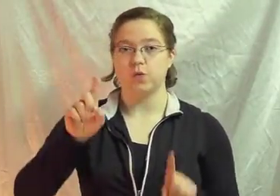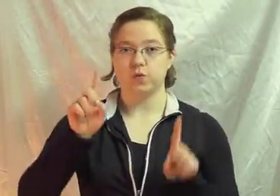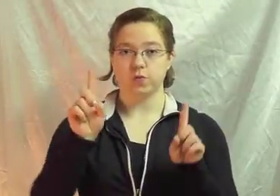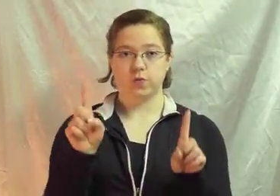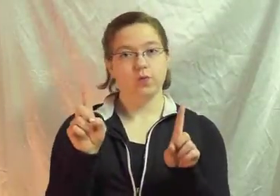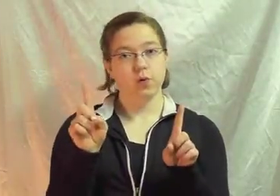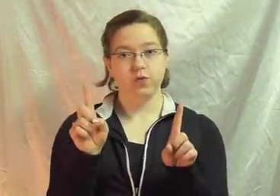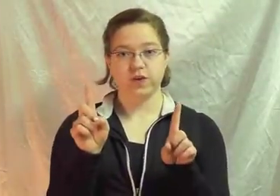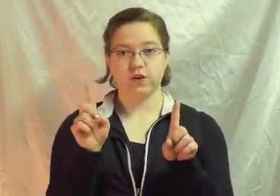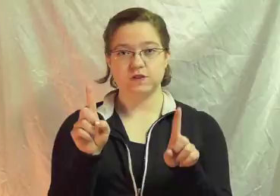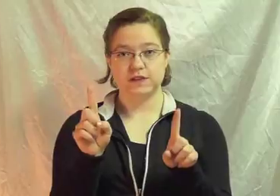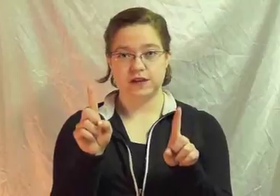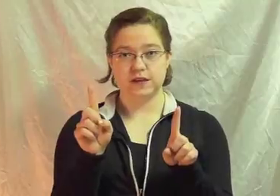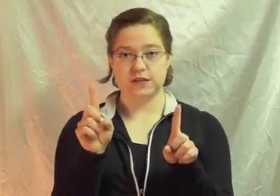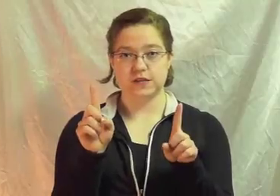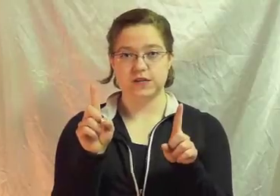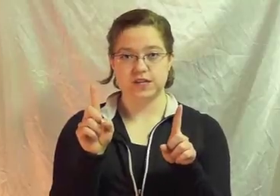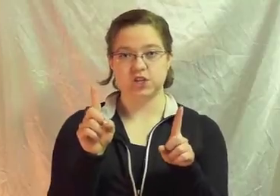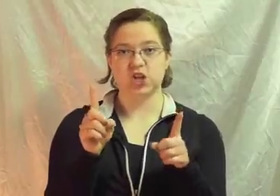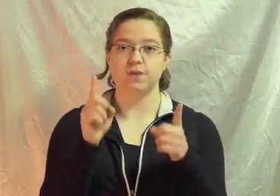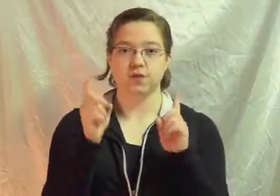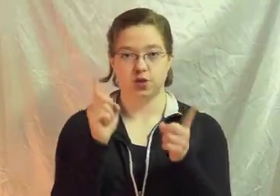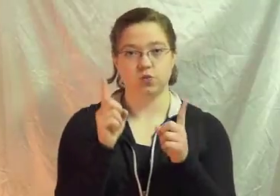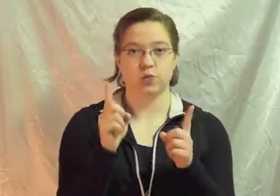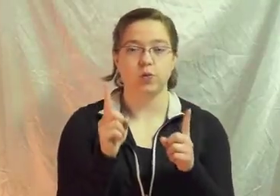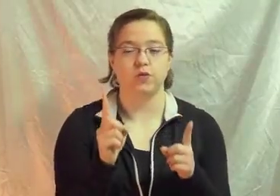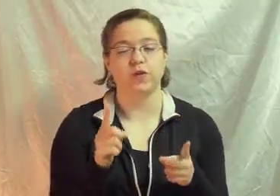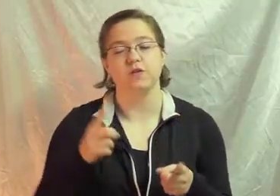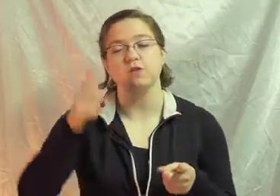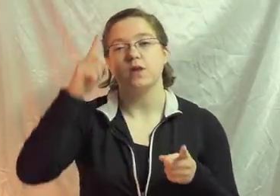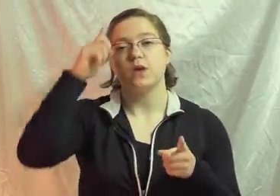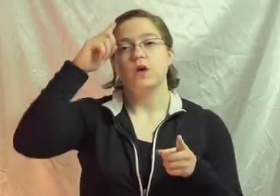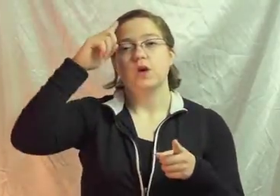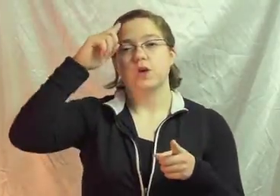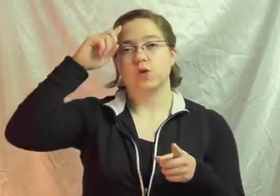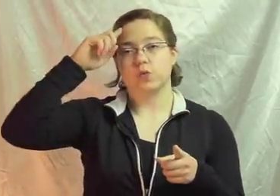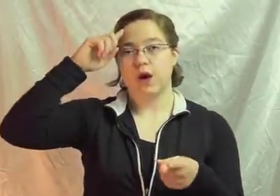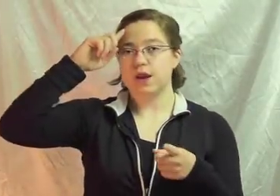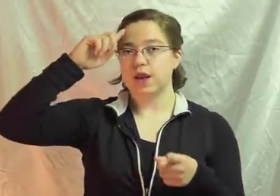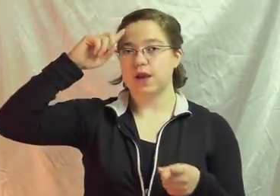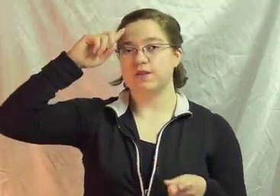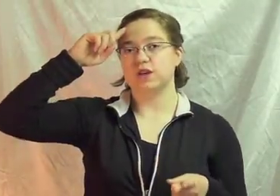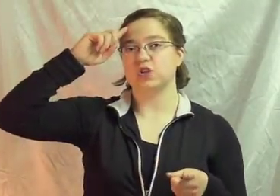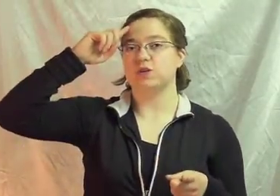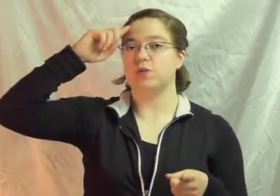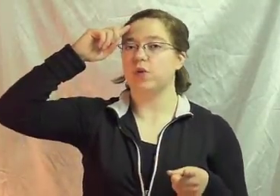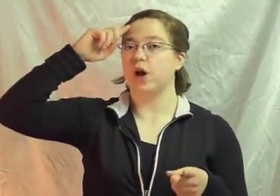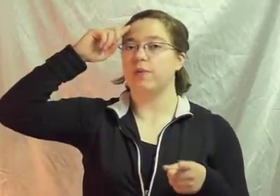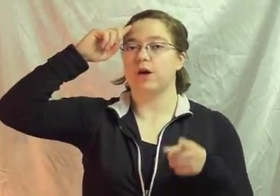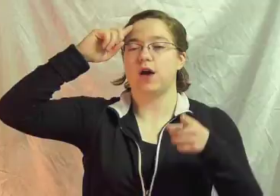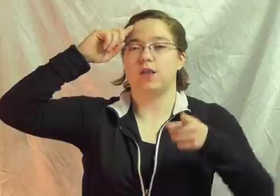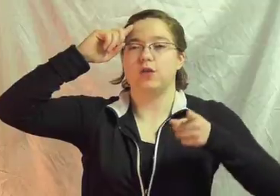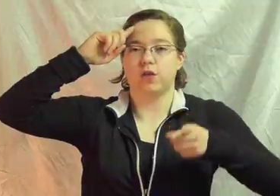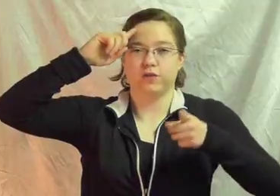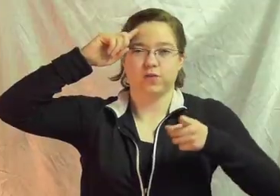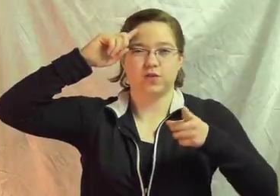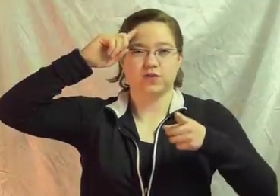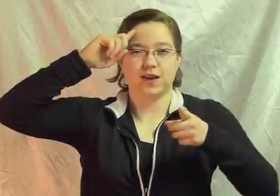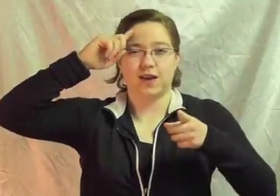both fingers in D shapes With your pointer fingers Your right hand is actually going to be the one up by your head Your left one just kind of